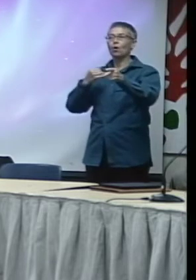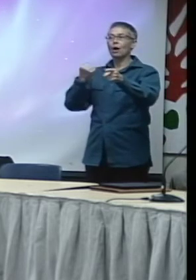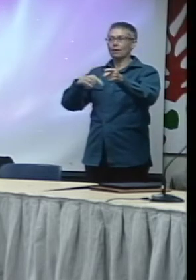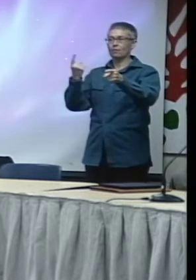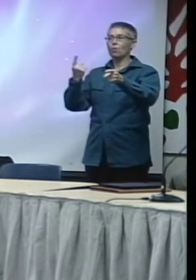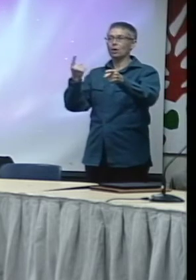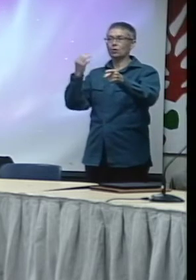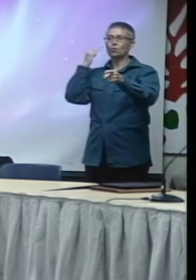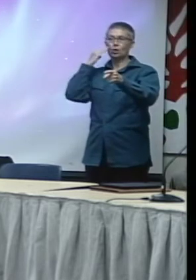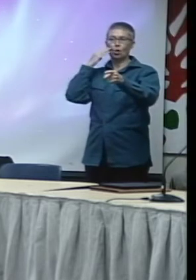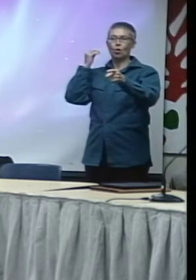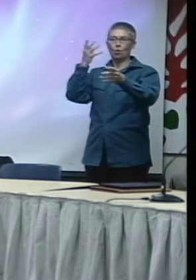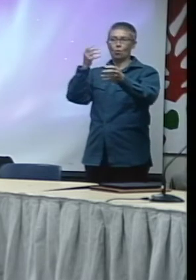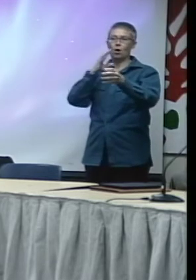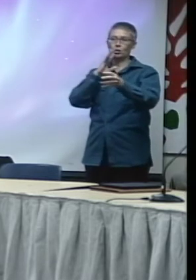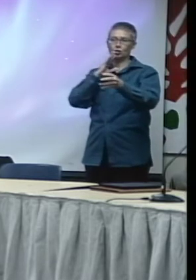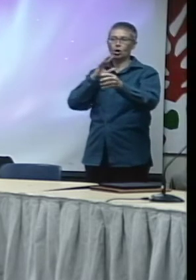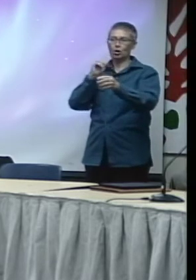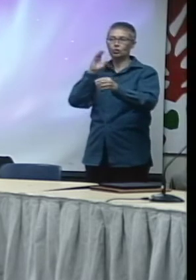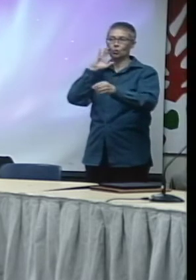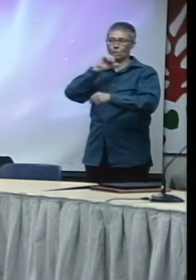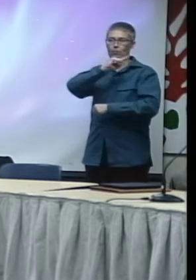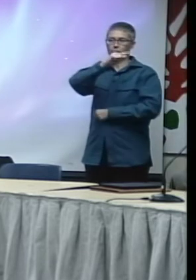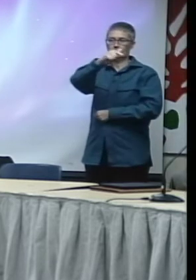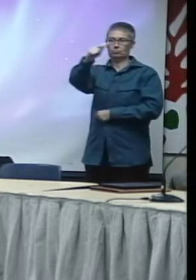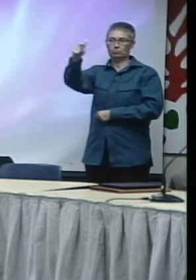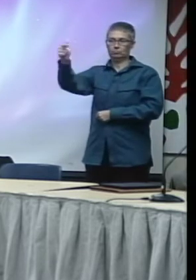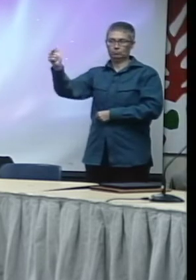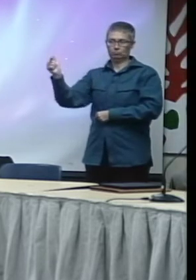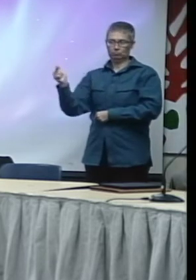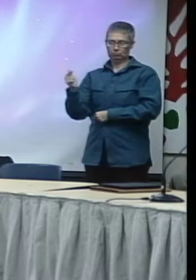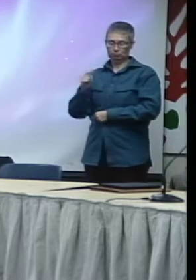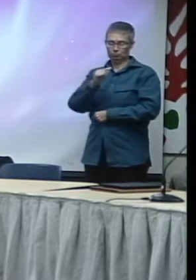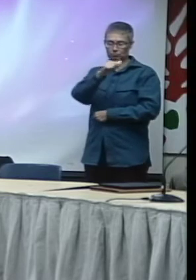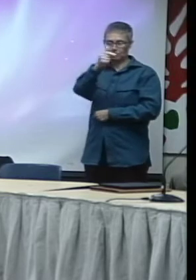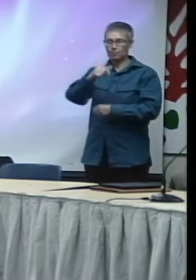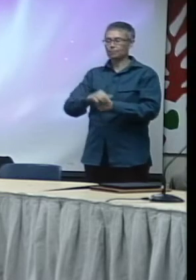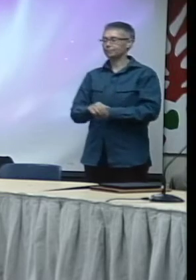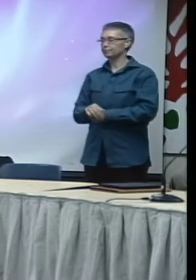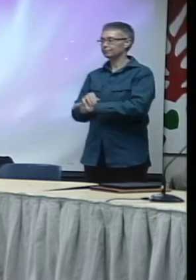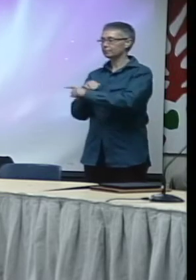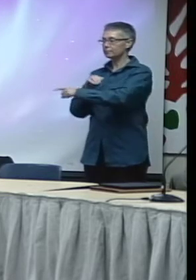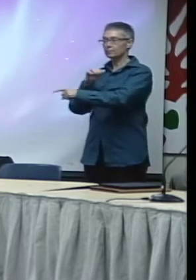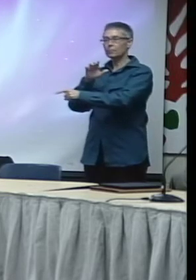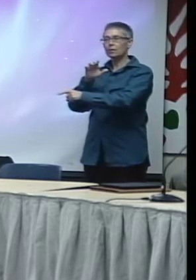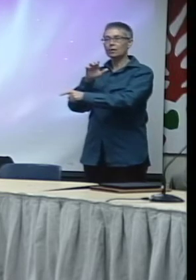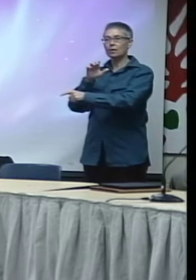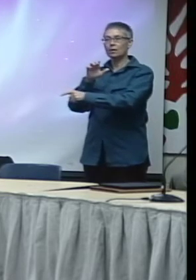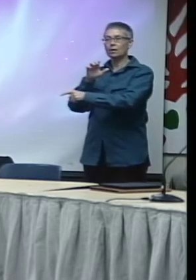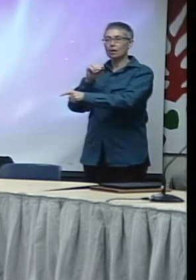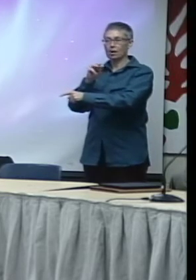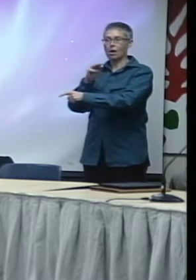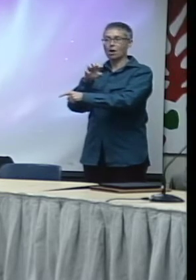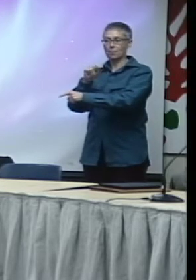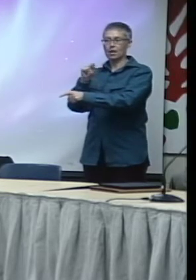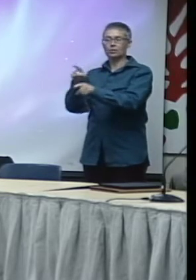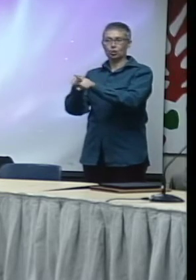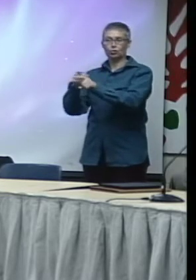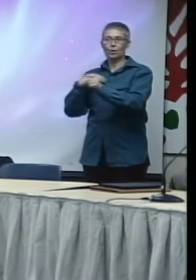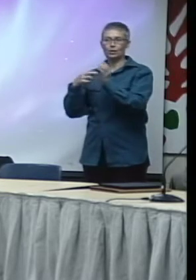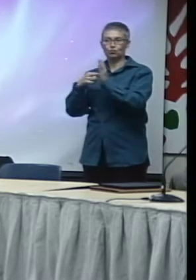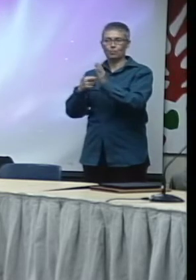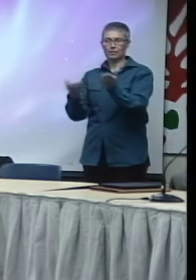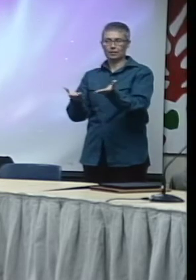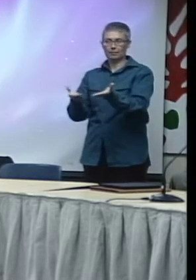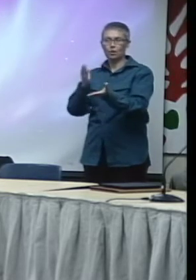Before receiving testimony from the public, Comcast will have an opportunity to discuss its cable operations in Northampton, including